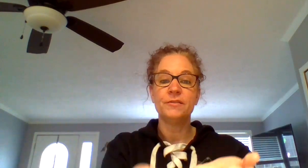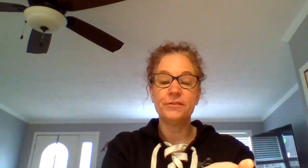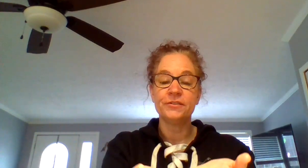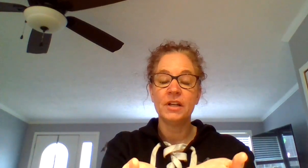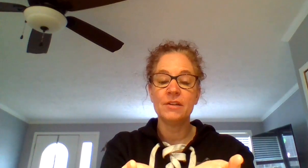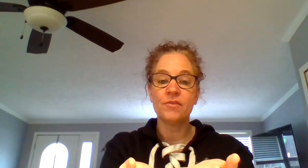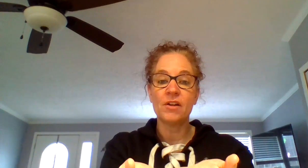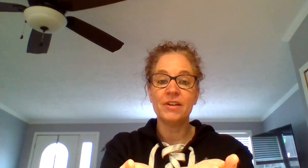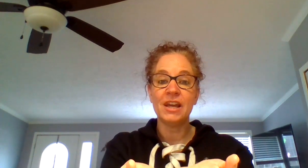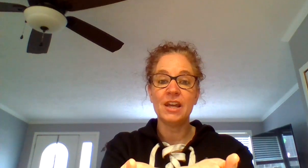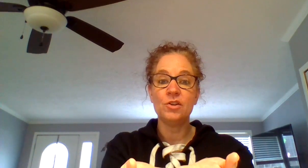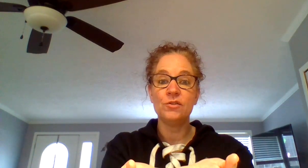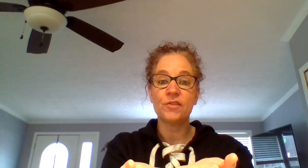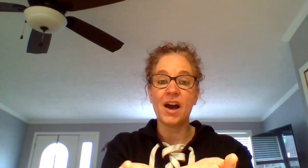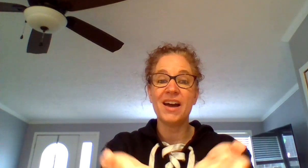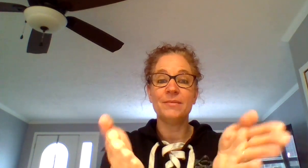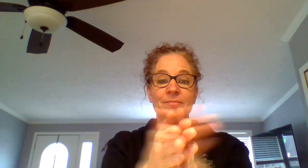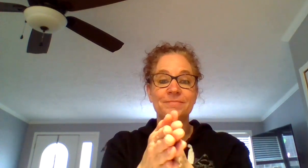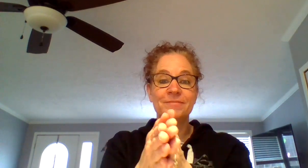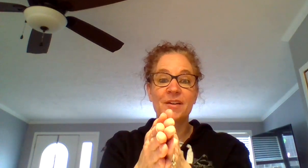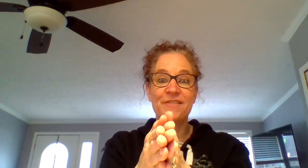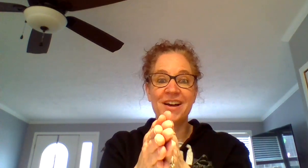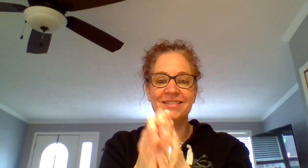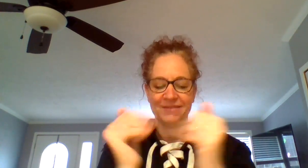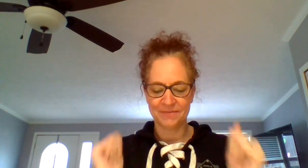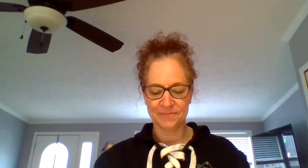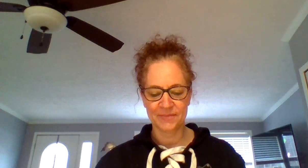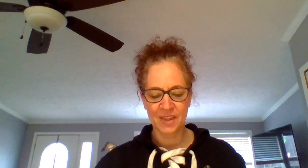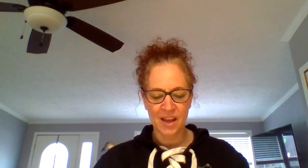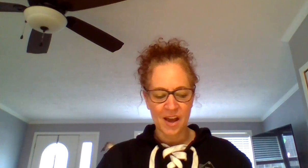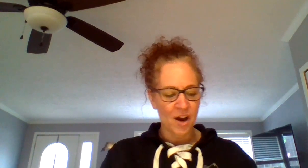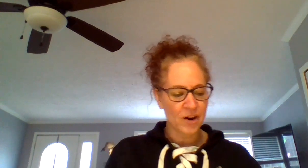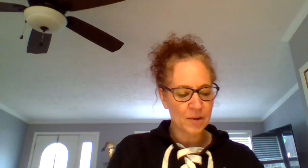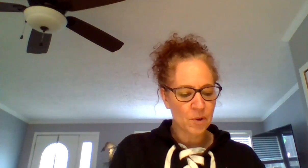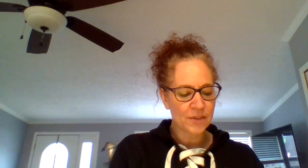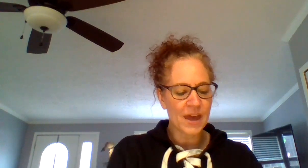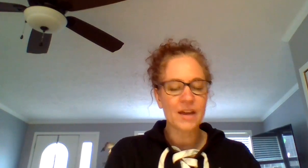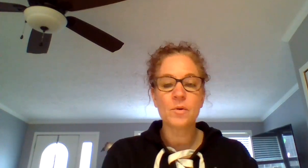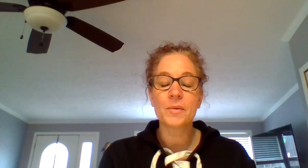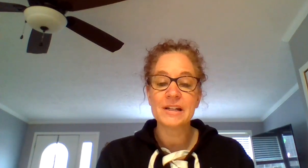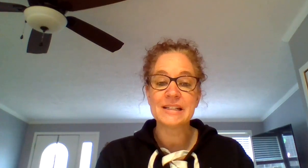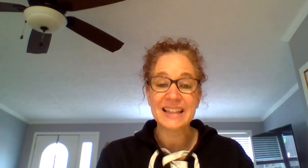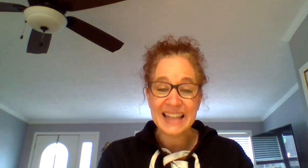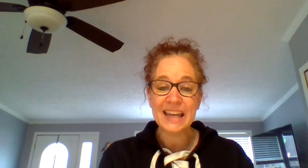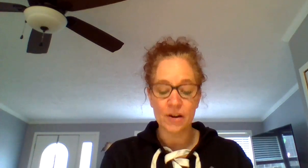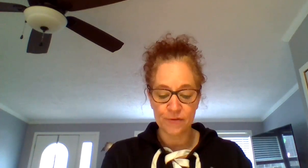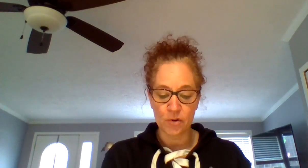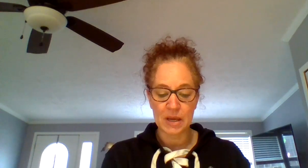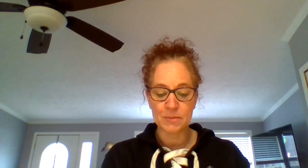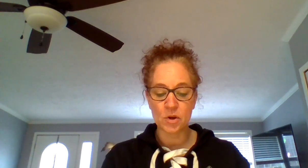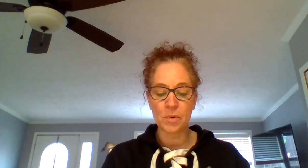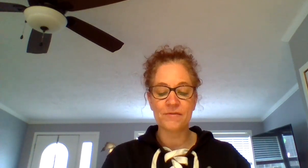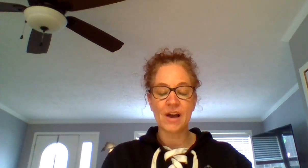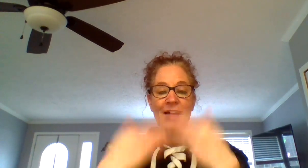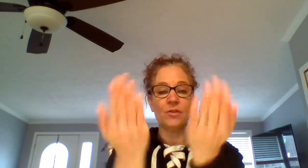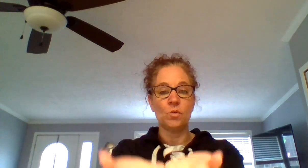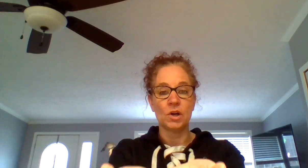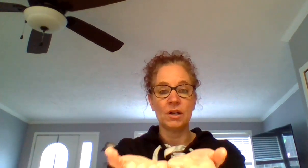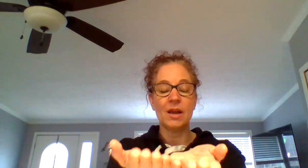F in front of it. And you've got fun. All right. We're at the end where we're going to delete a phoneme. So we've got the word and